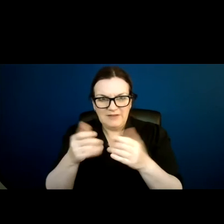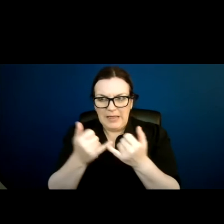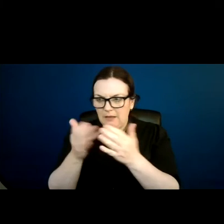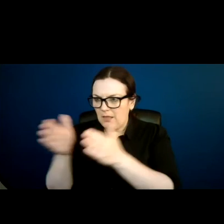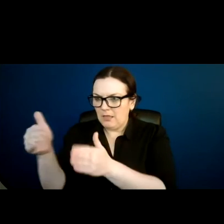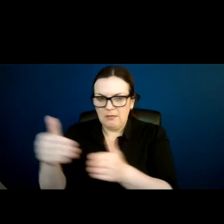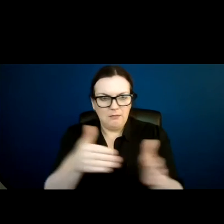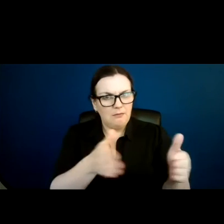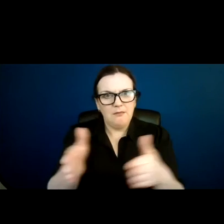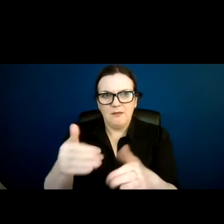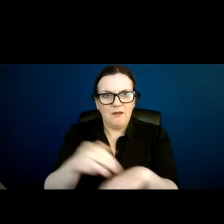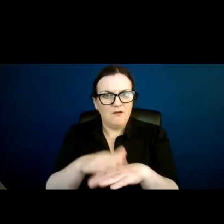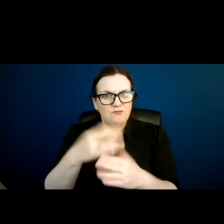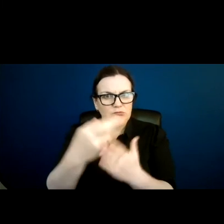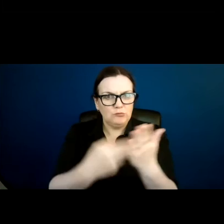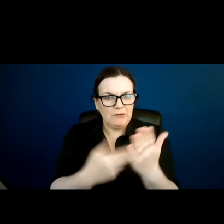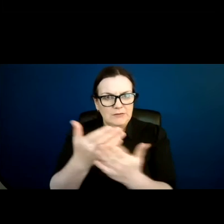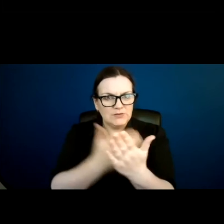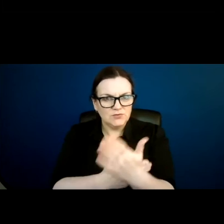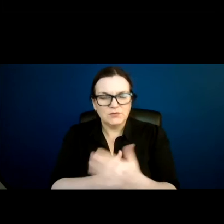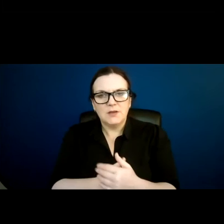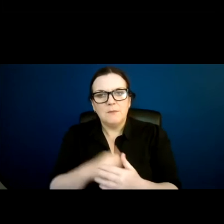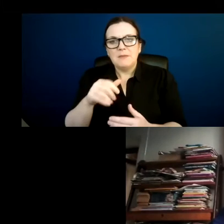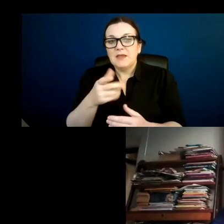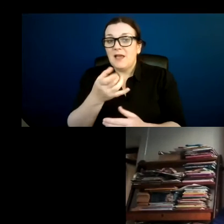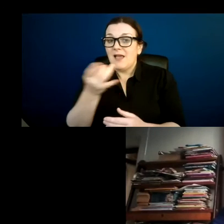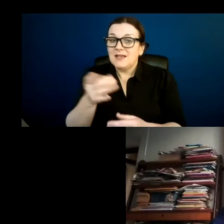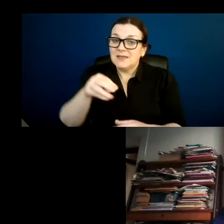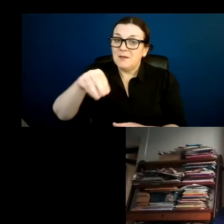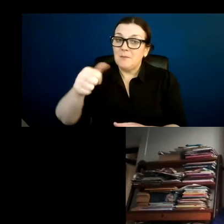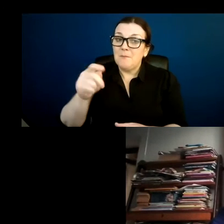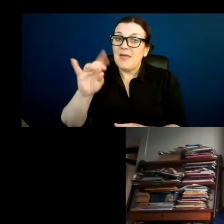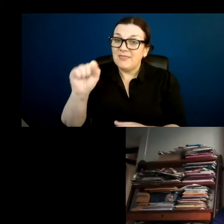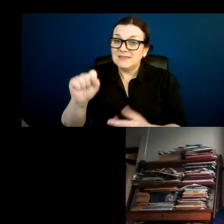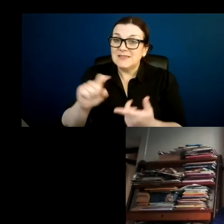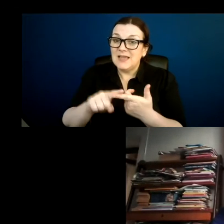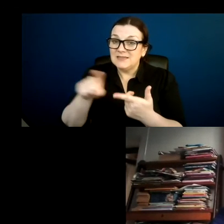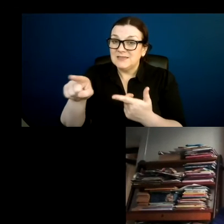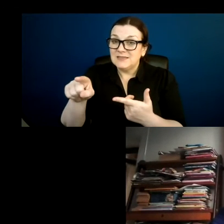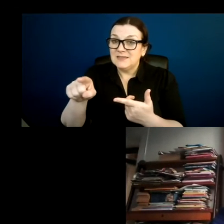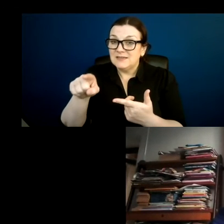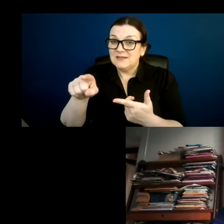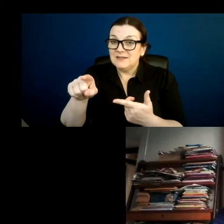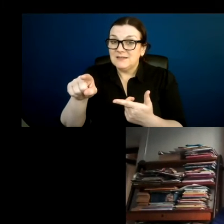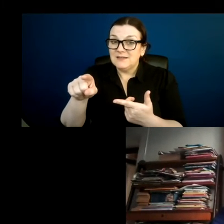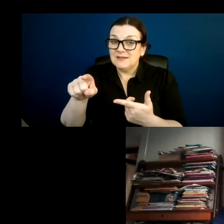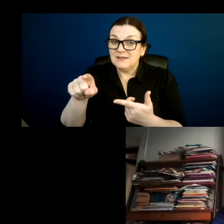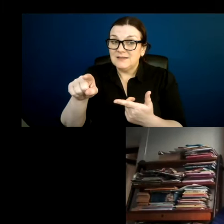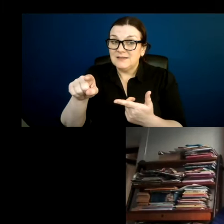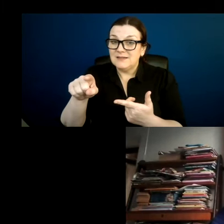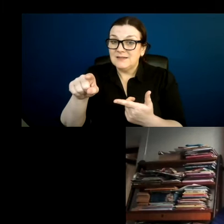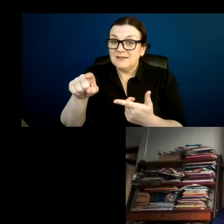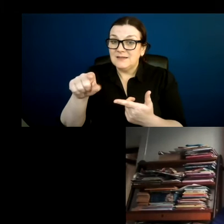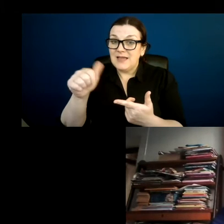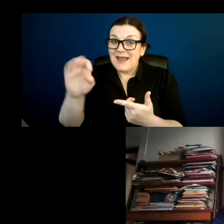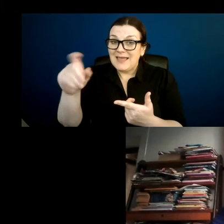start with Maths and then Jonathan, maybe, because I think you've both supported people with pretty complex disabilities. So